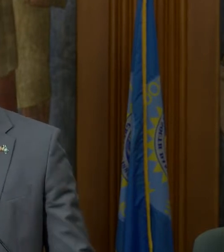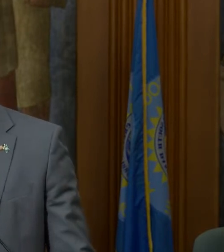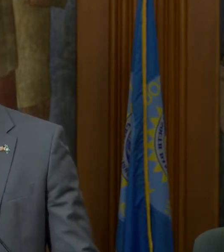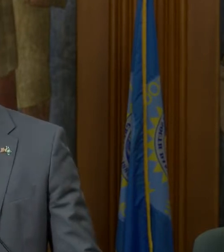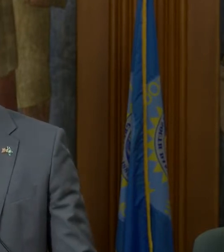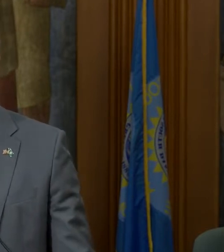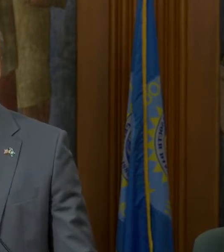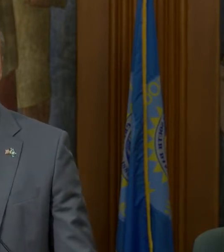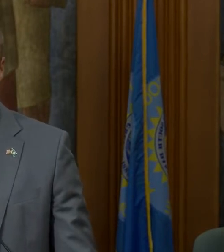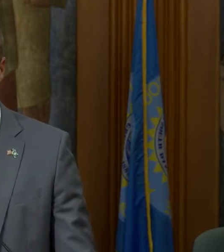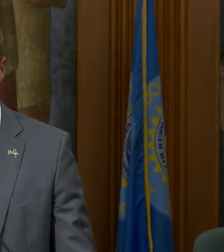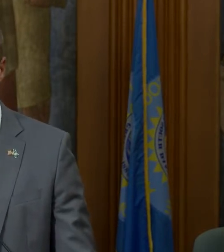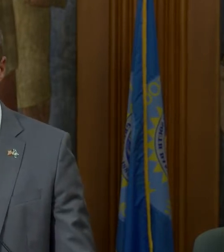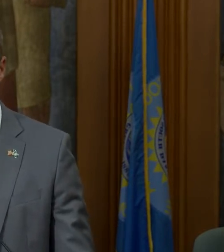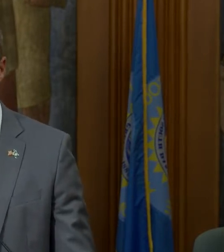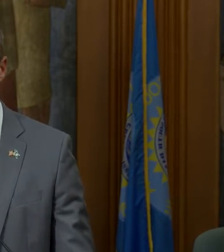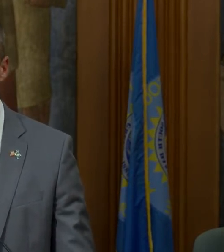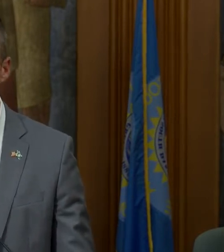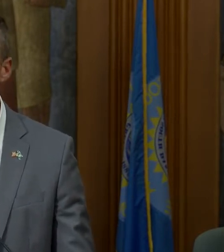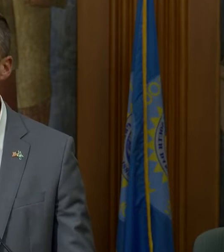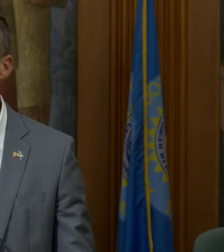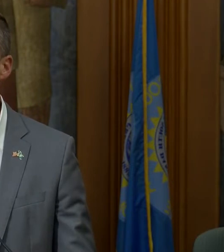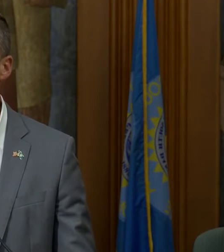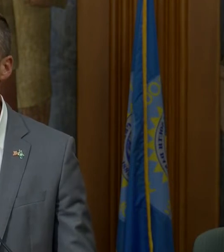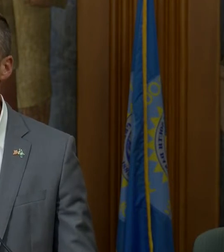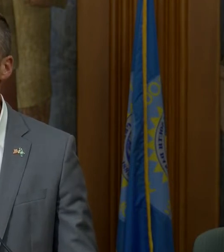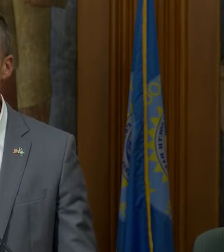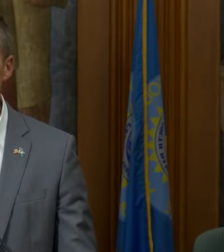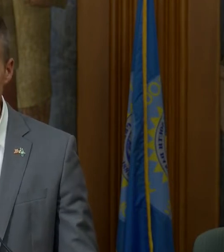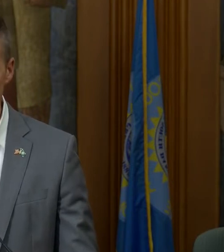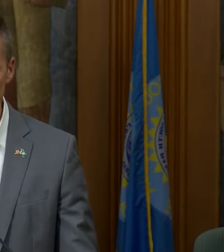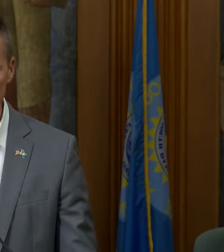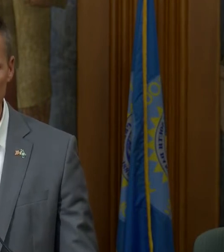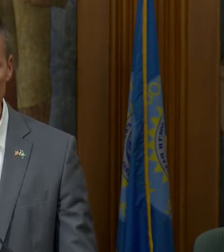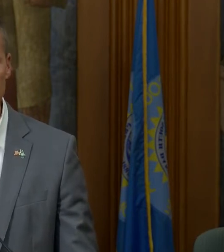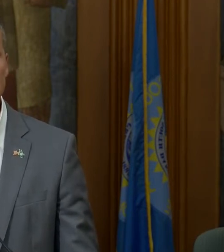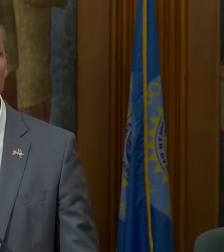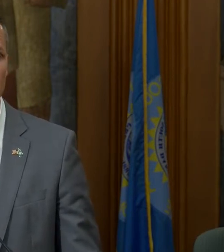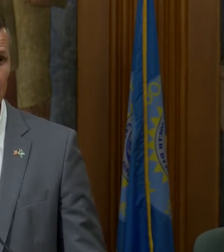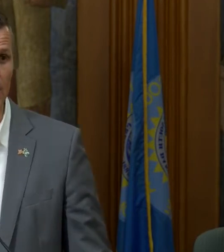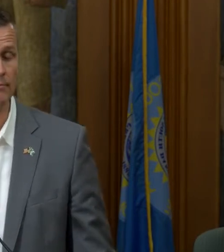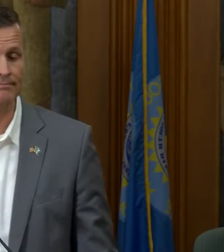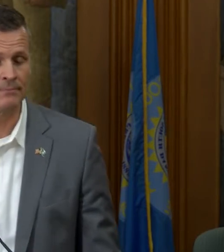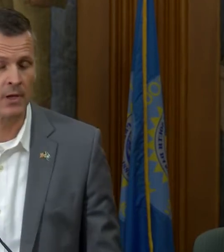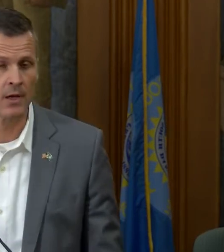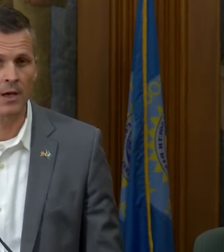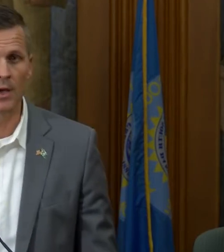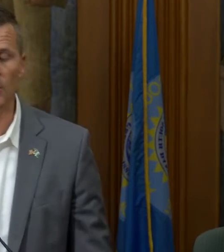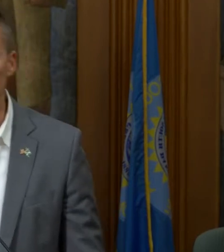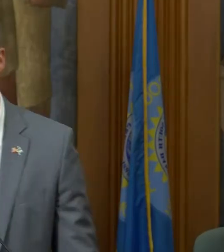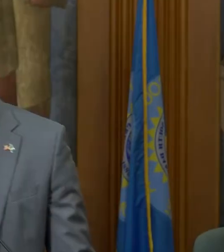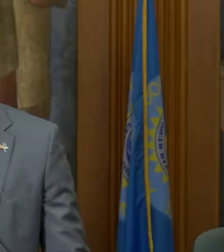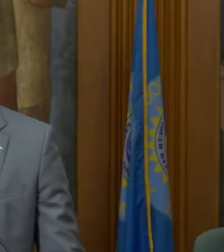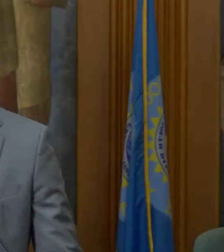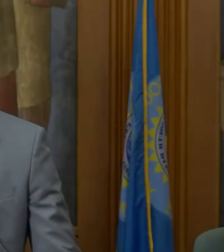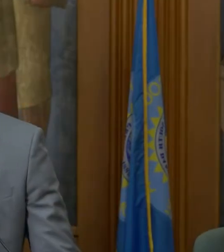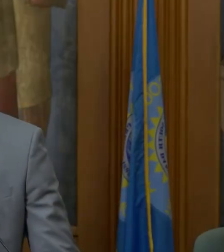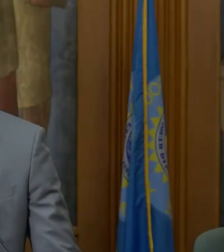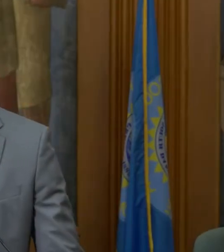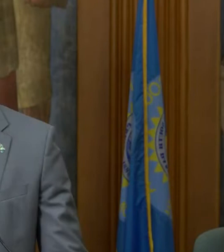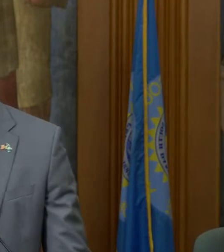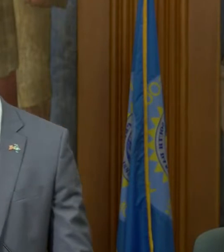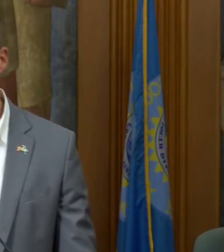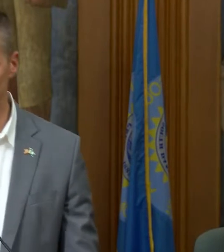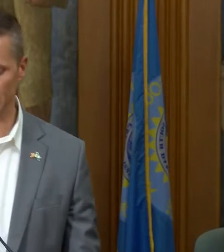systems are surging and our health care workers are extremely busy right now with both covid